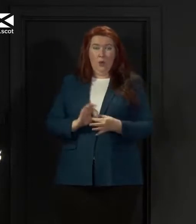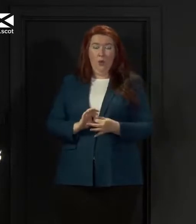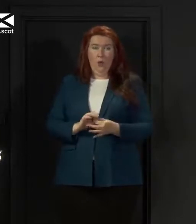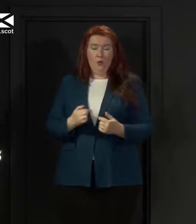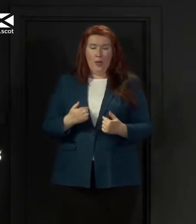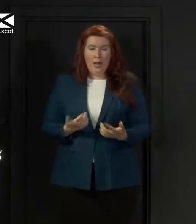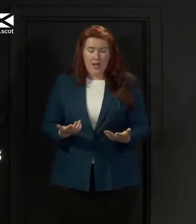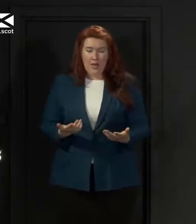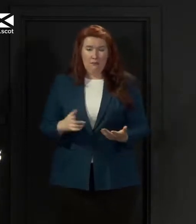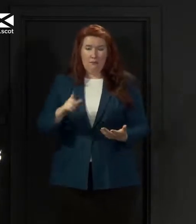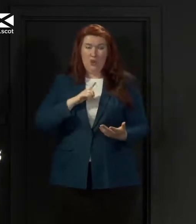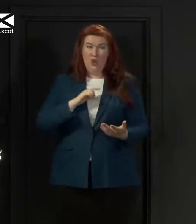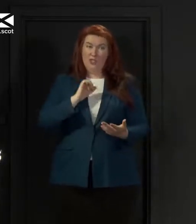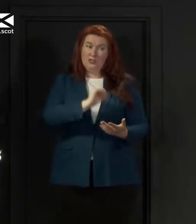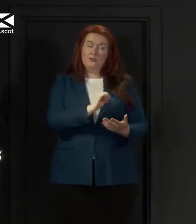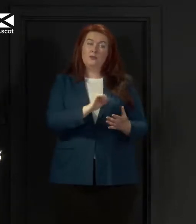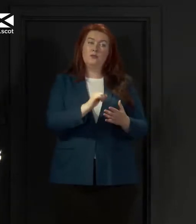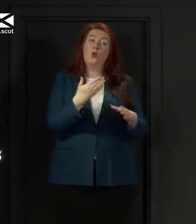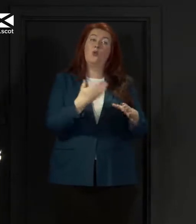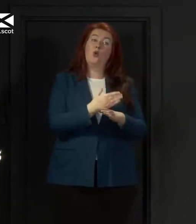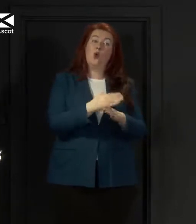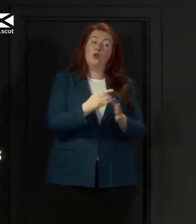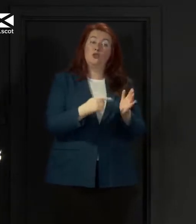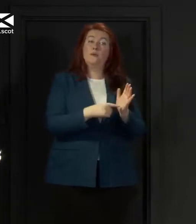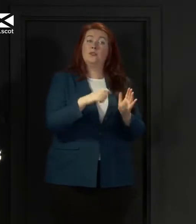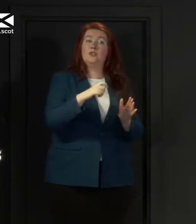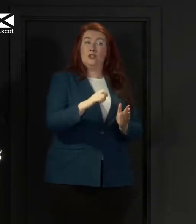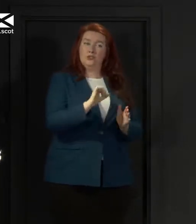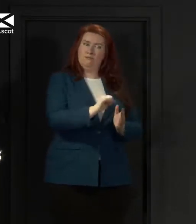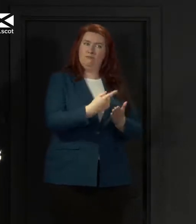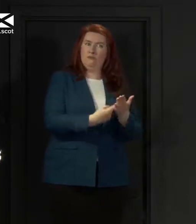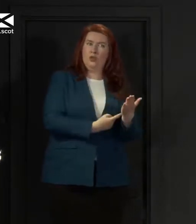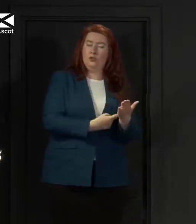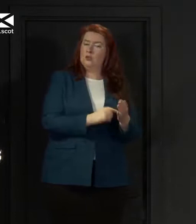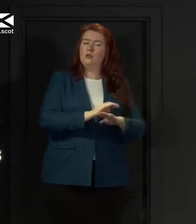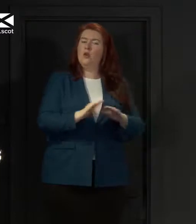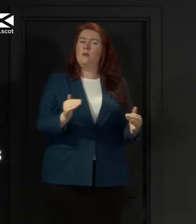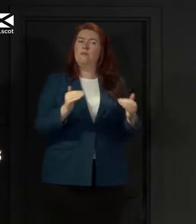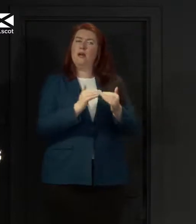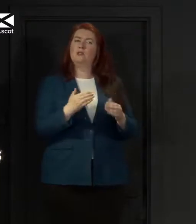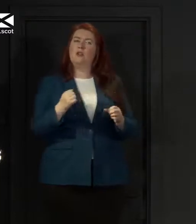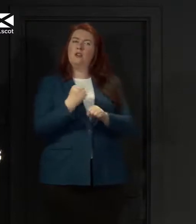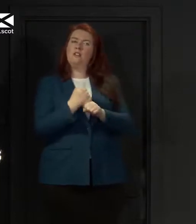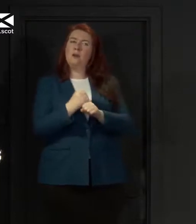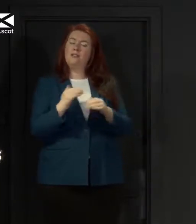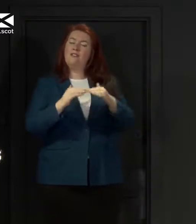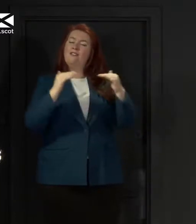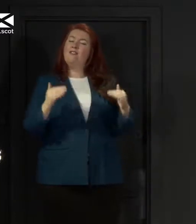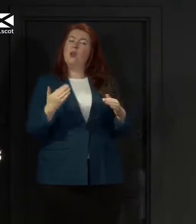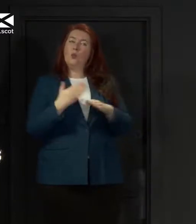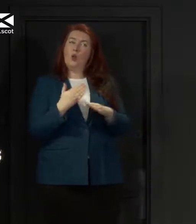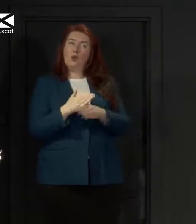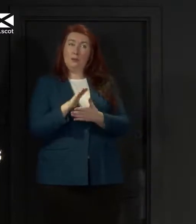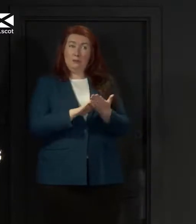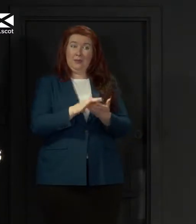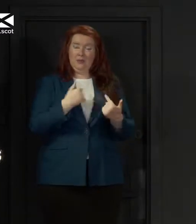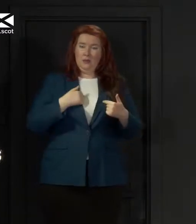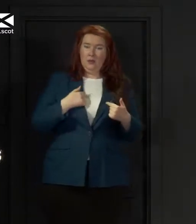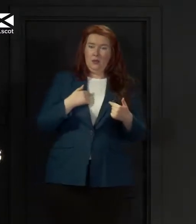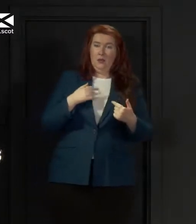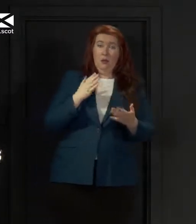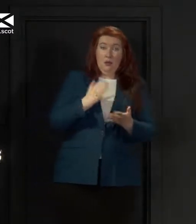their terms and conditions did not meet the government's fair work principles and they would see their income reduced